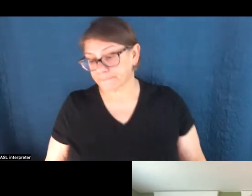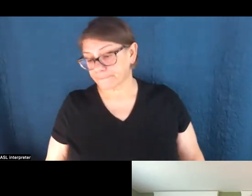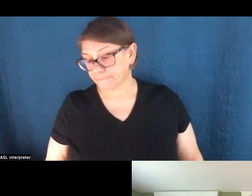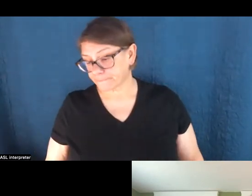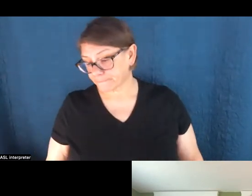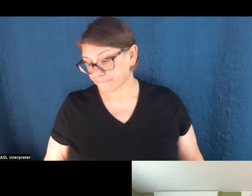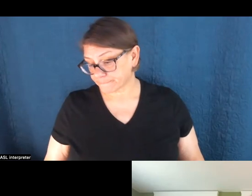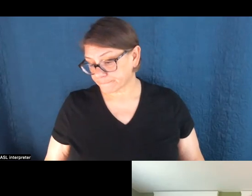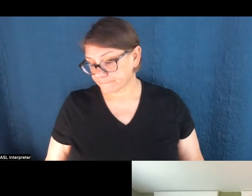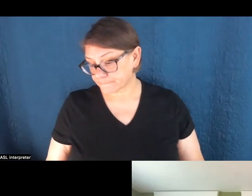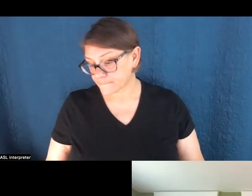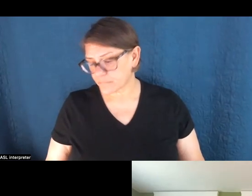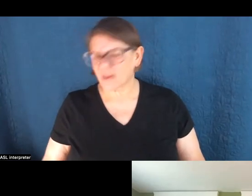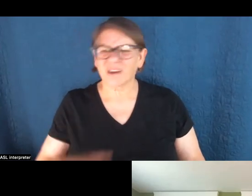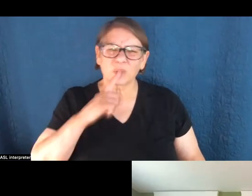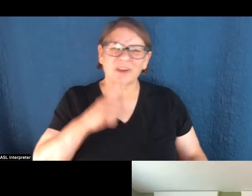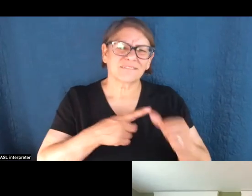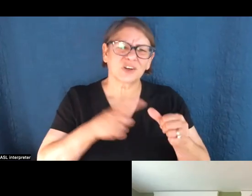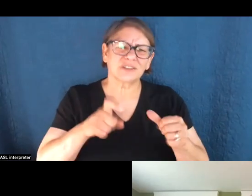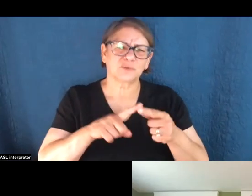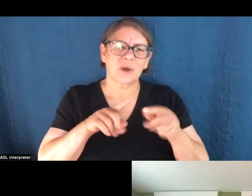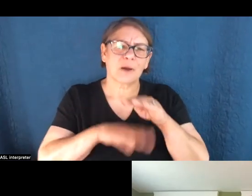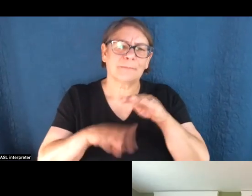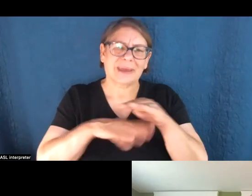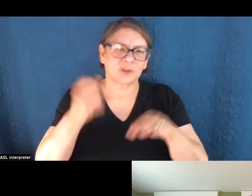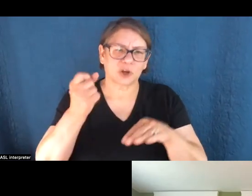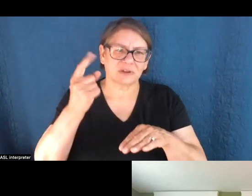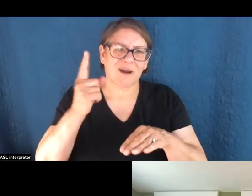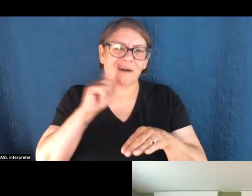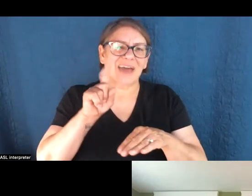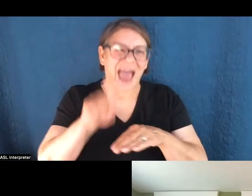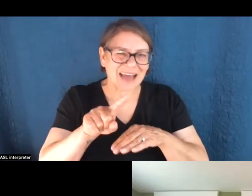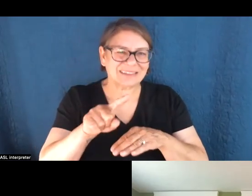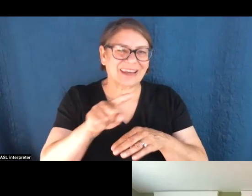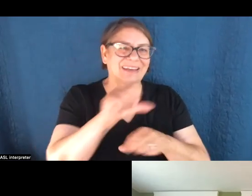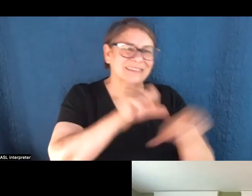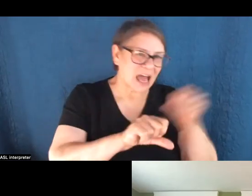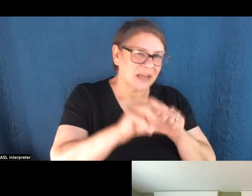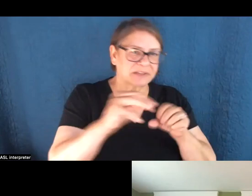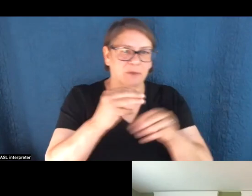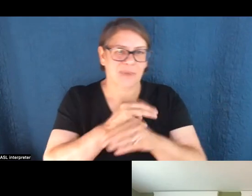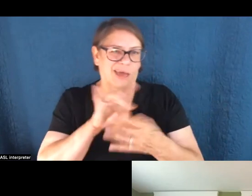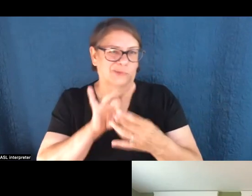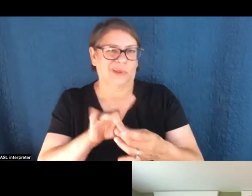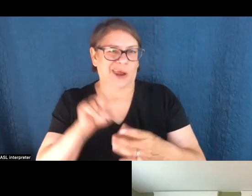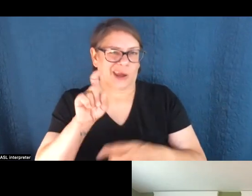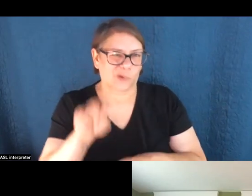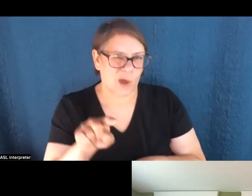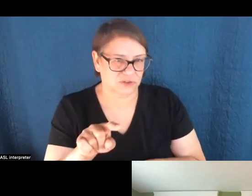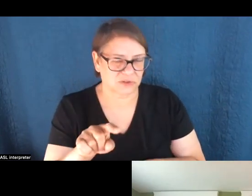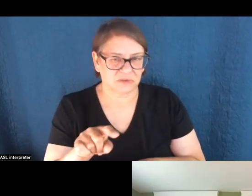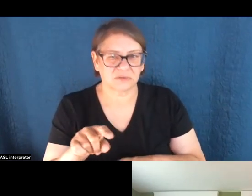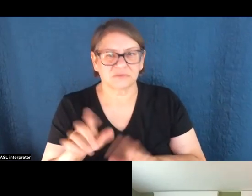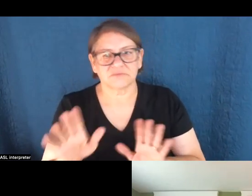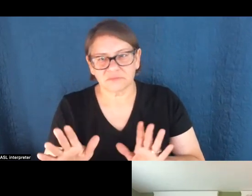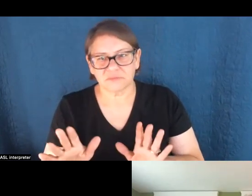a, having a base understanding or being able to ask, know, science and math related questions is helpful. Like not if, you know, if you're no good at that, like that's fine. You can still